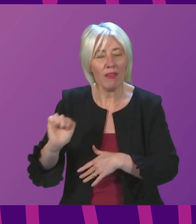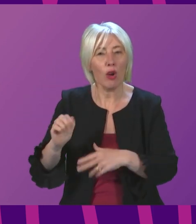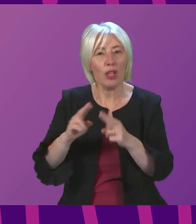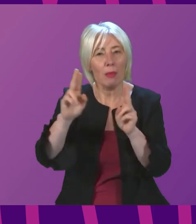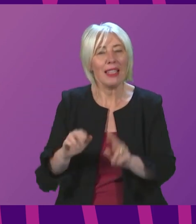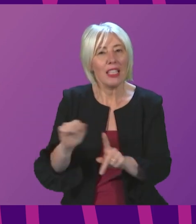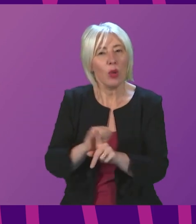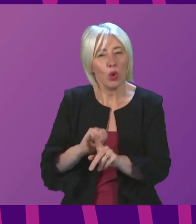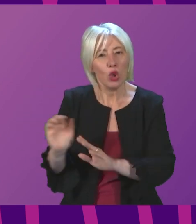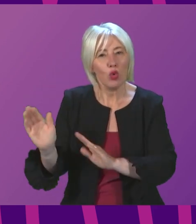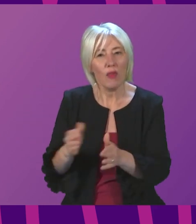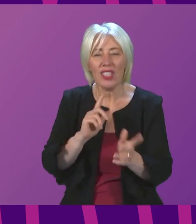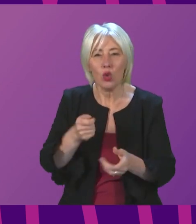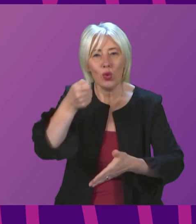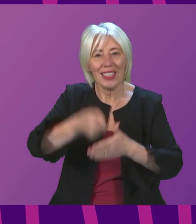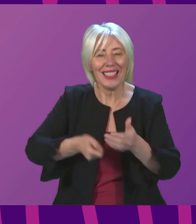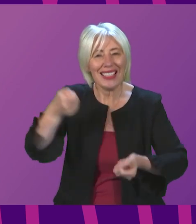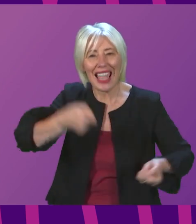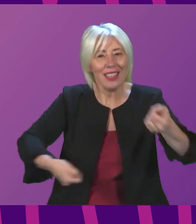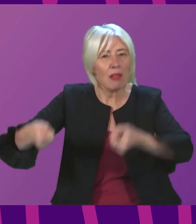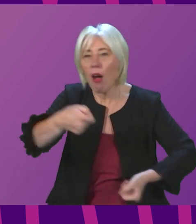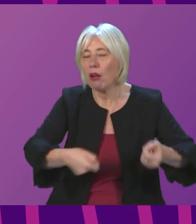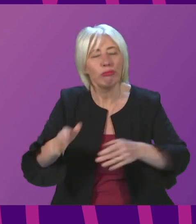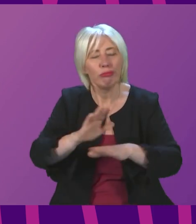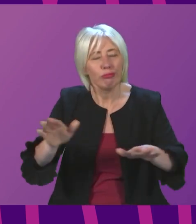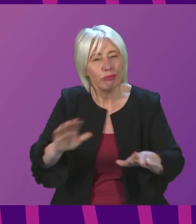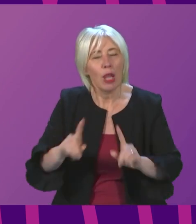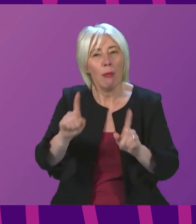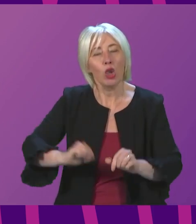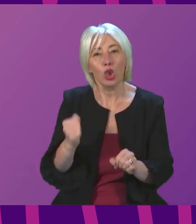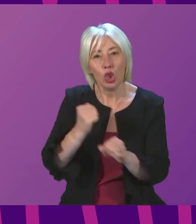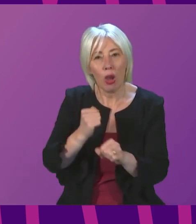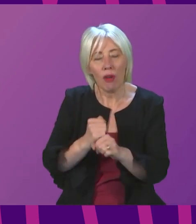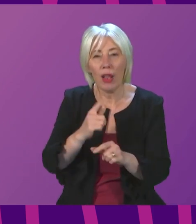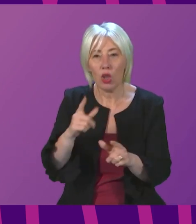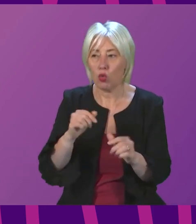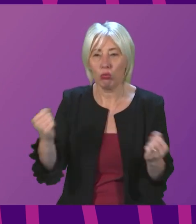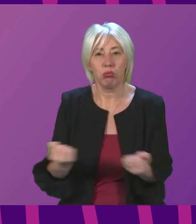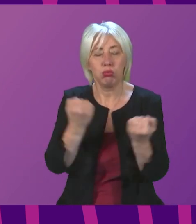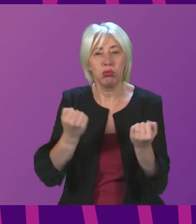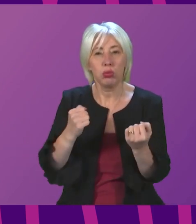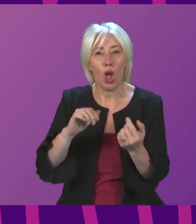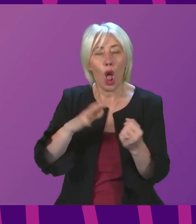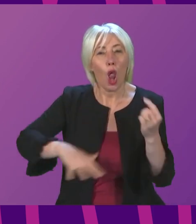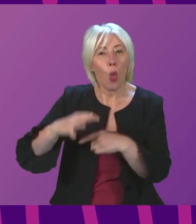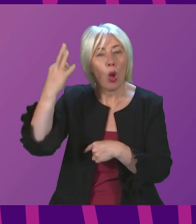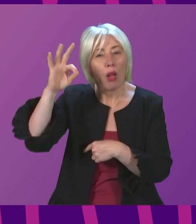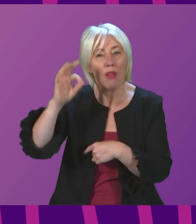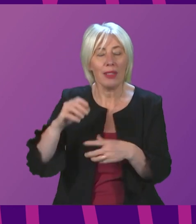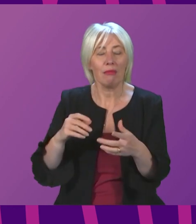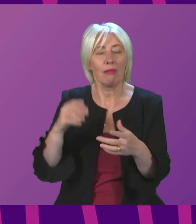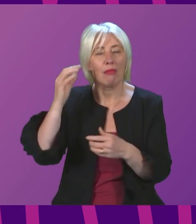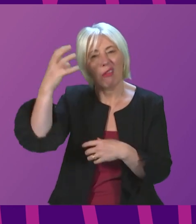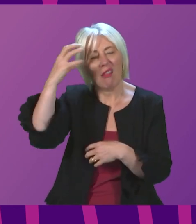services out to tender. Will the Scottish Government consider taking action to strengthen local government guidance to ensure that core